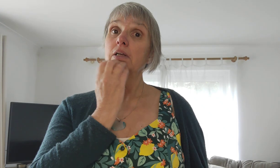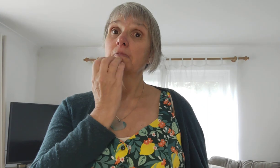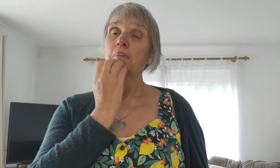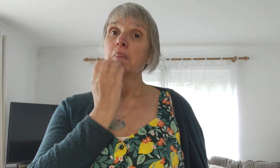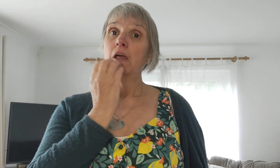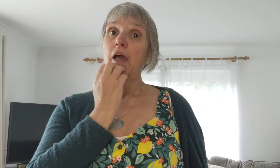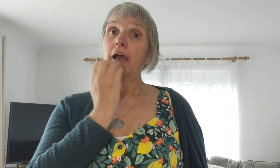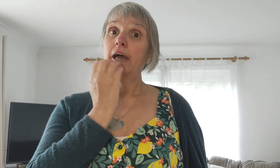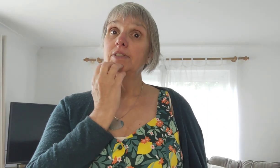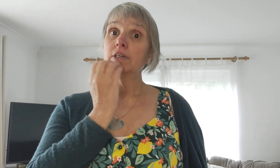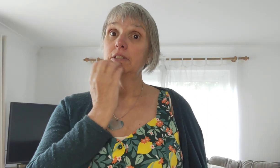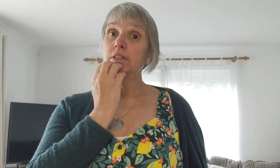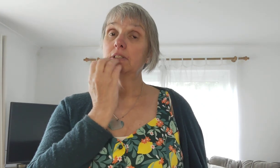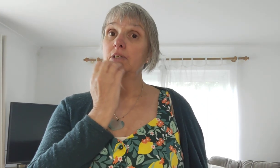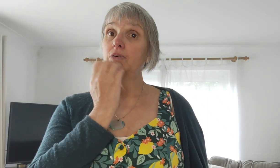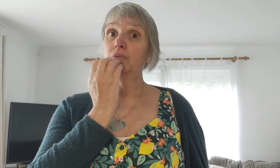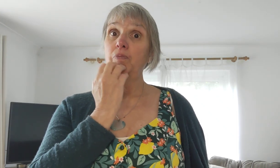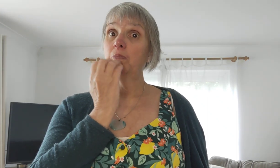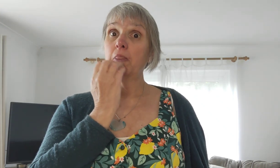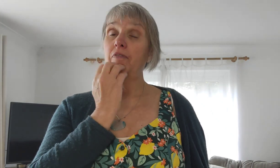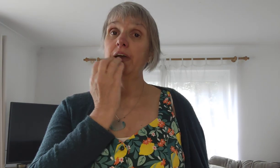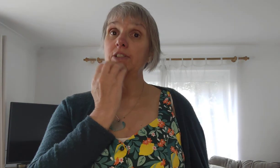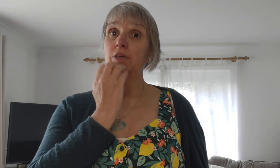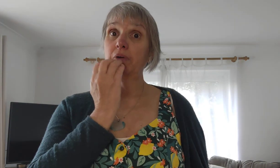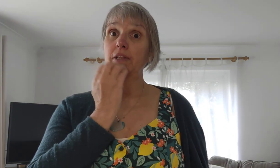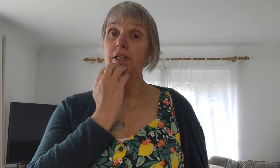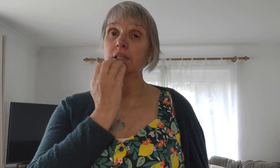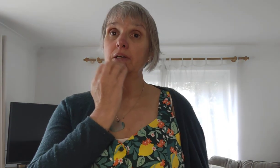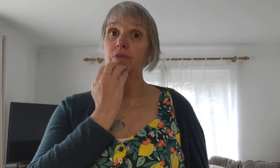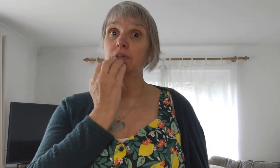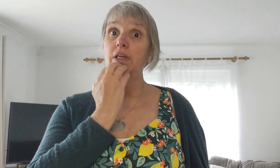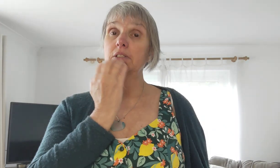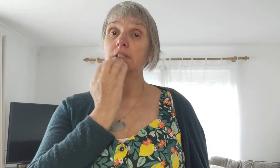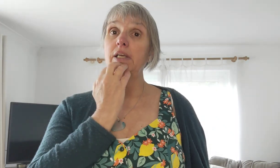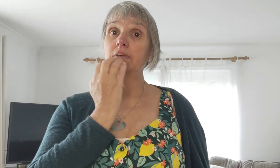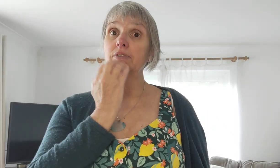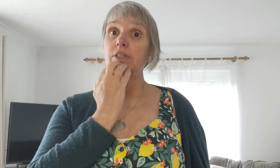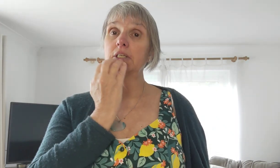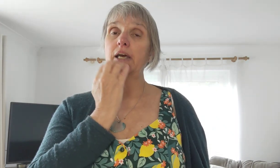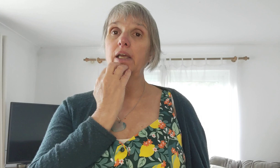chin and i'm still affected by this guilt even today